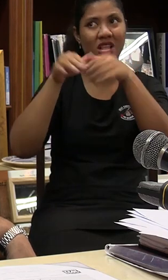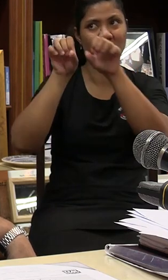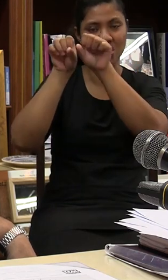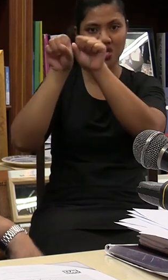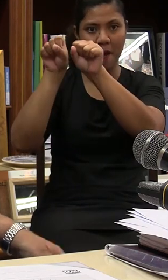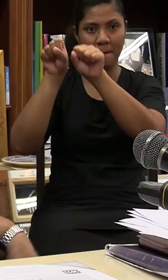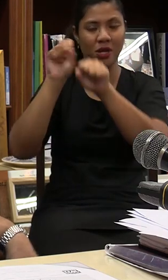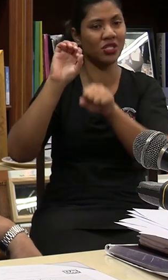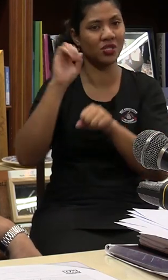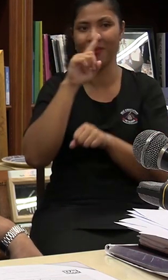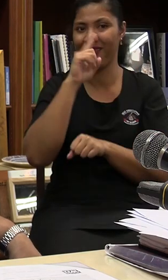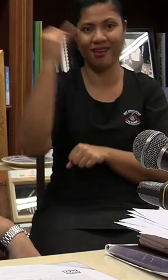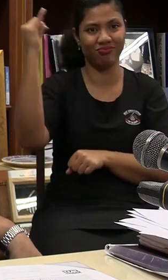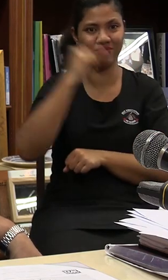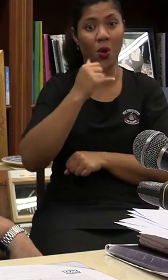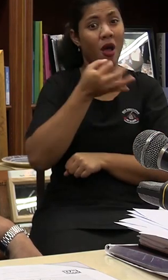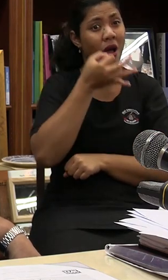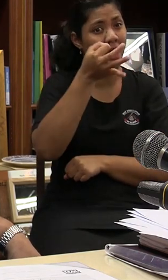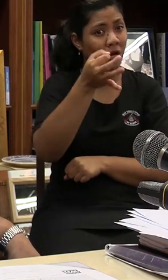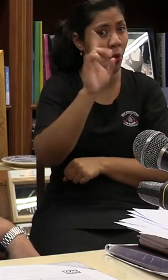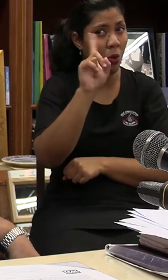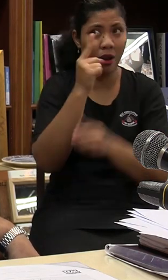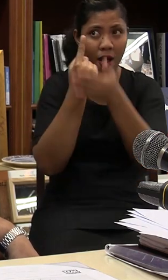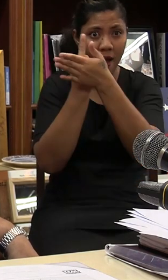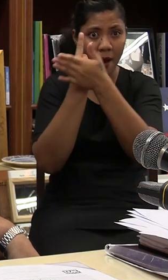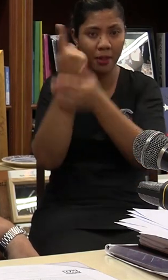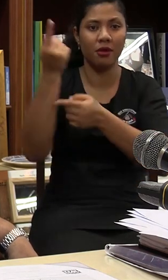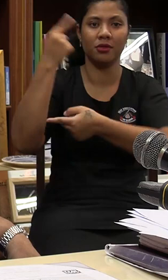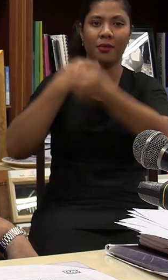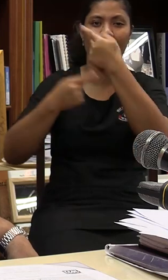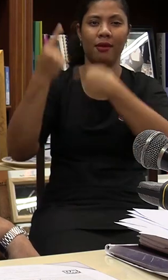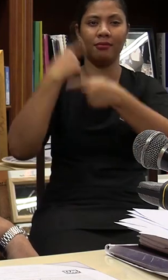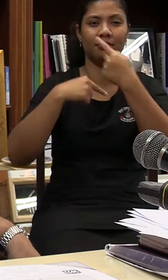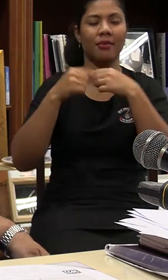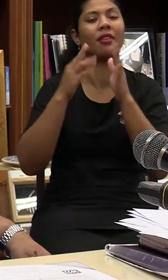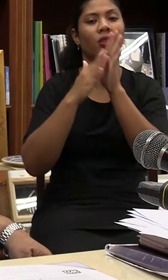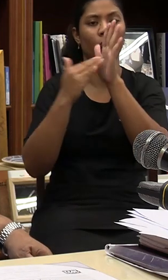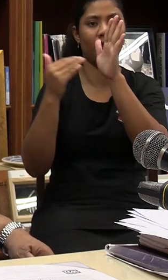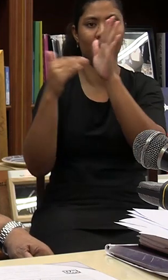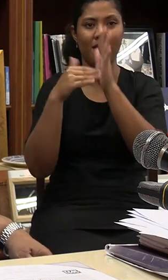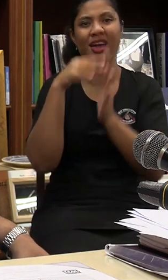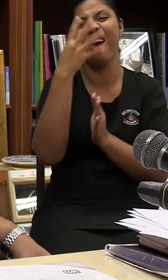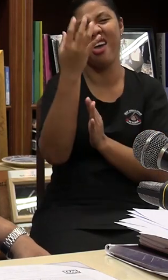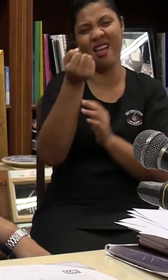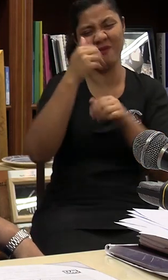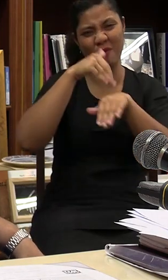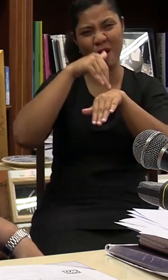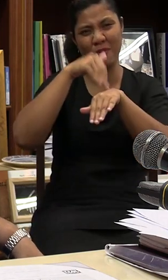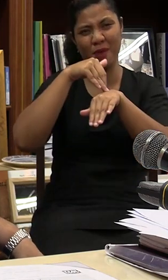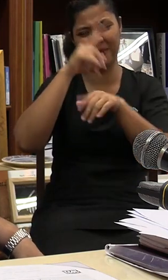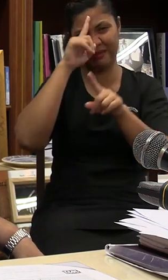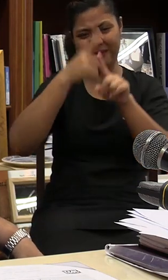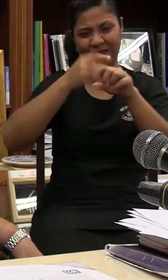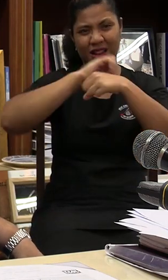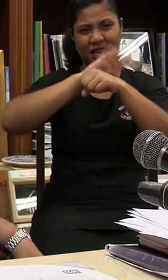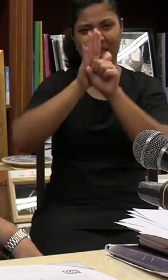so was just a bit worried about But I was just a and I was well,